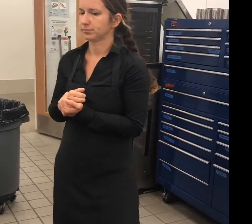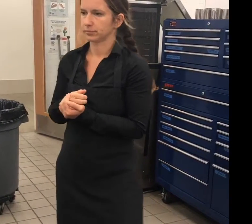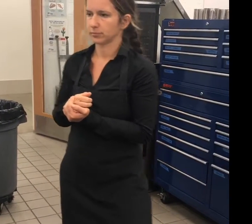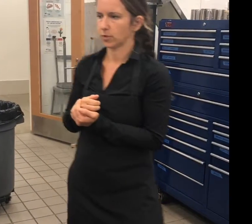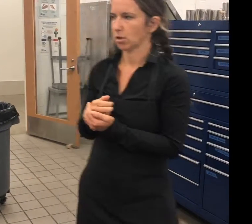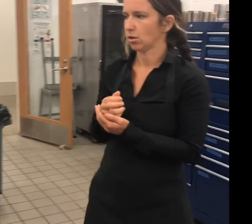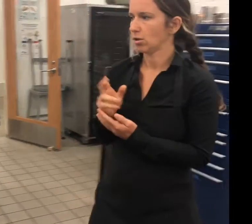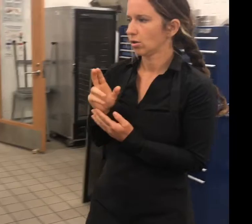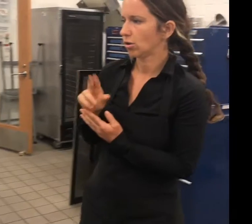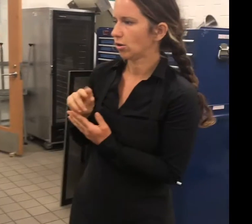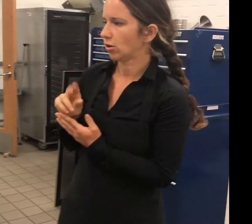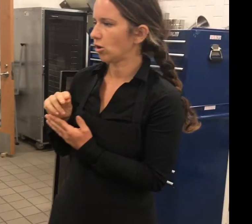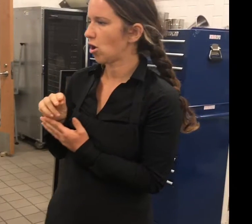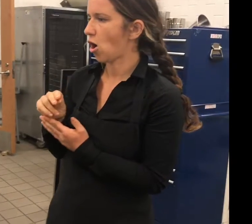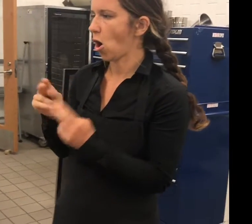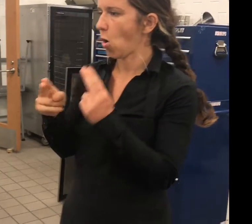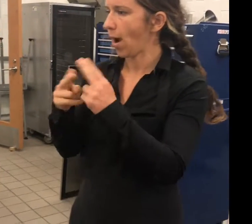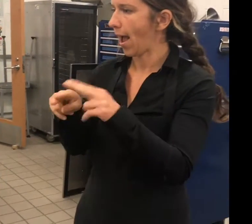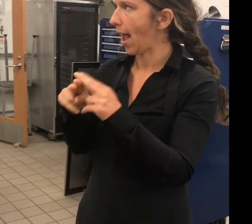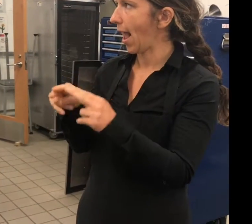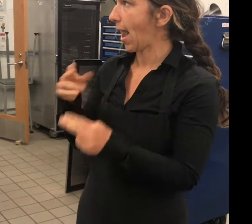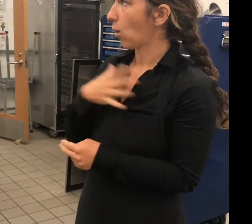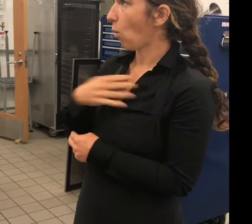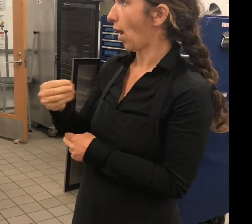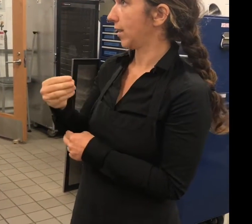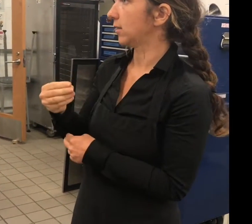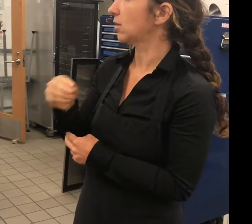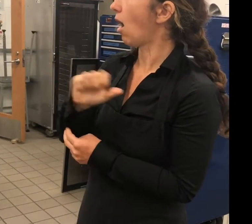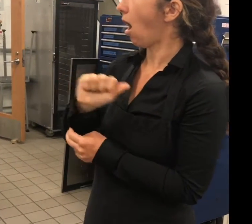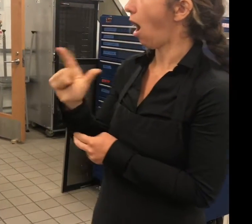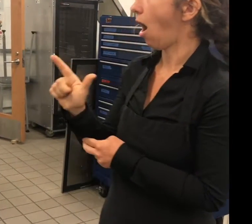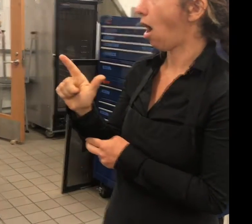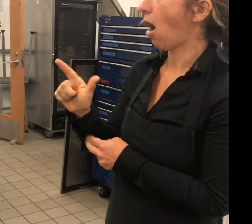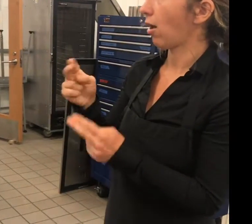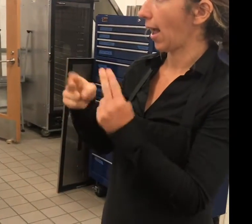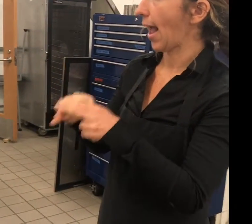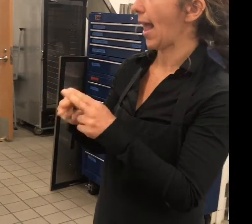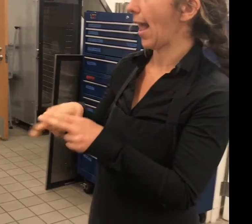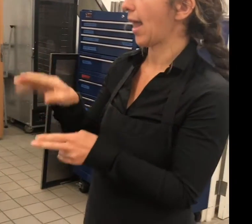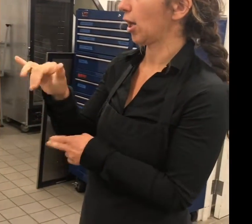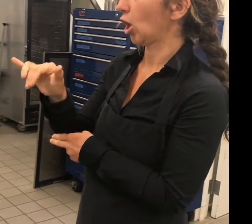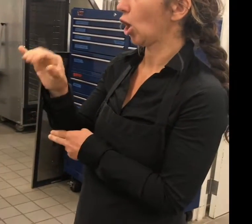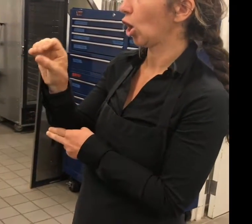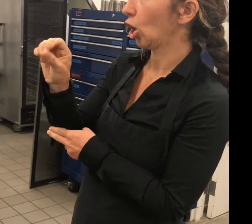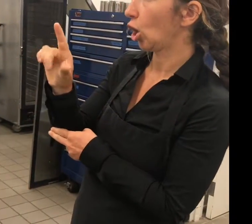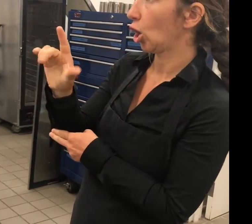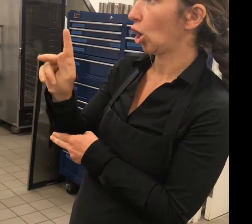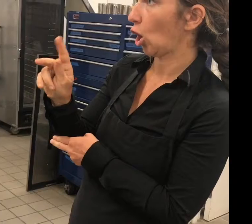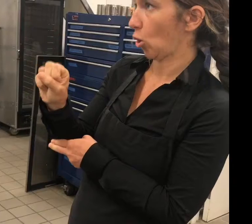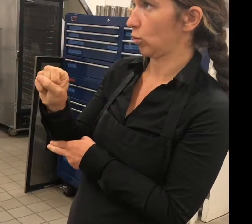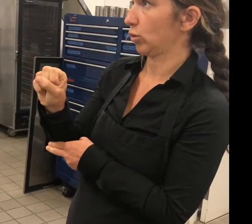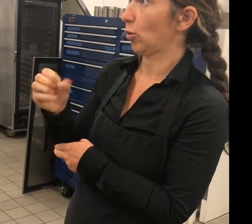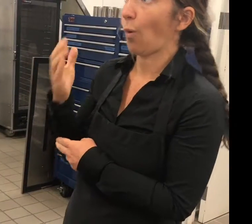It's all egg yolk. Because egg yolk is all what? Fat. Fat is table. Right?